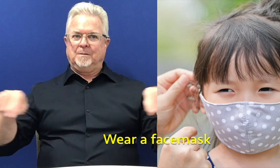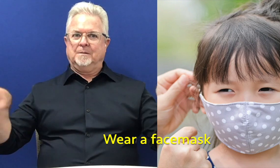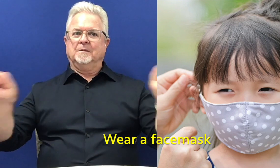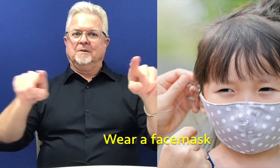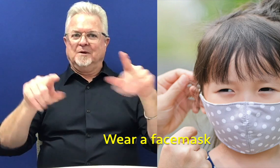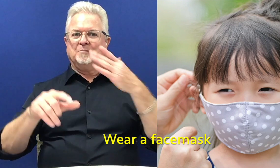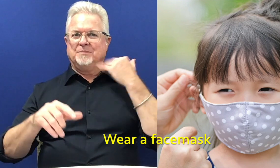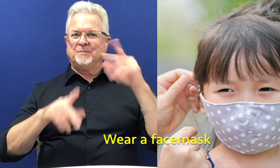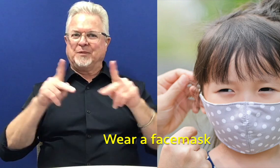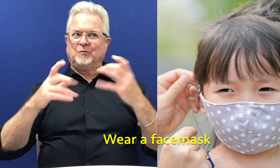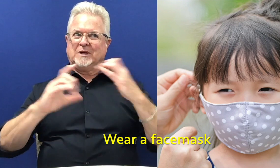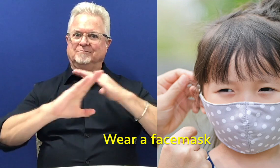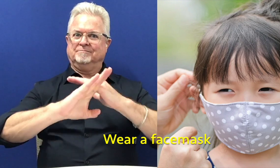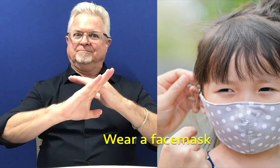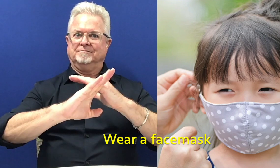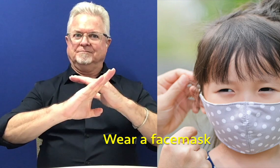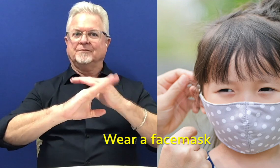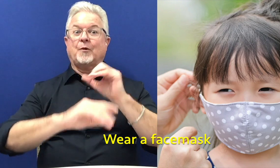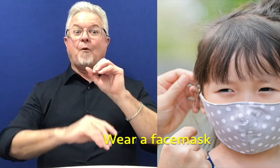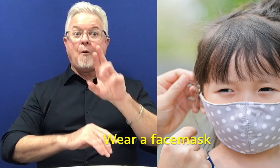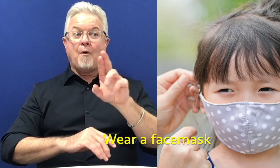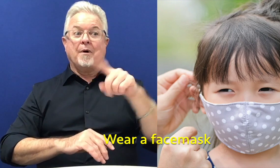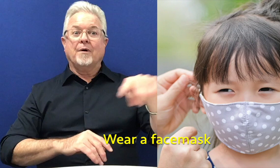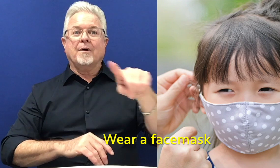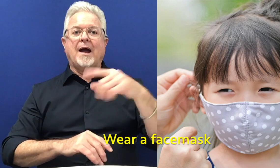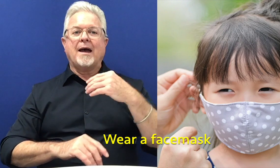now wearing masks, and that will prevent sickness.